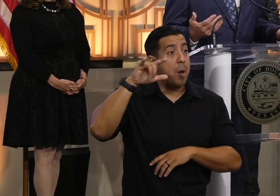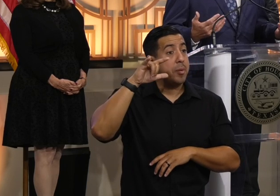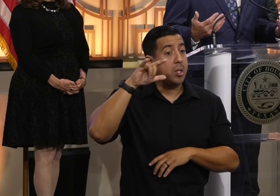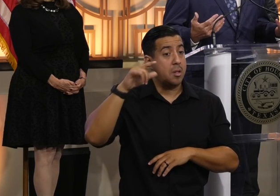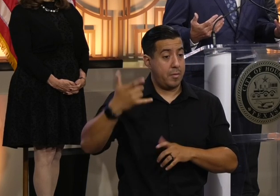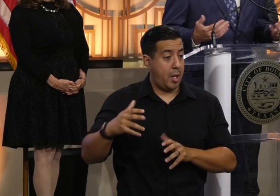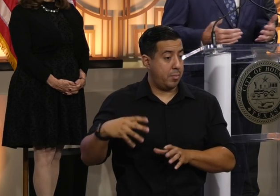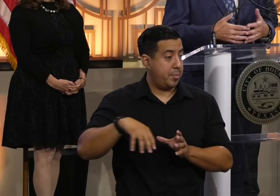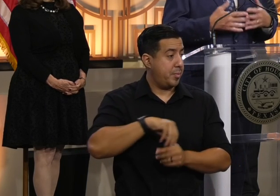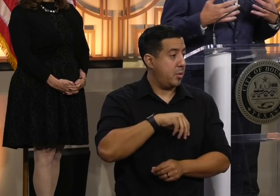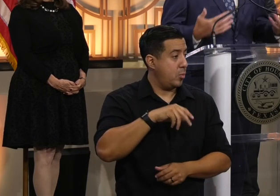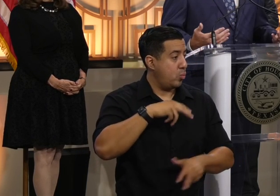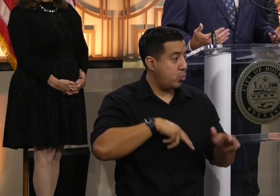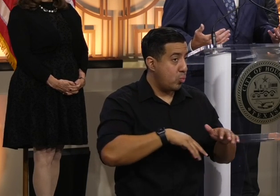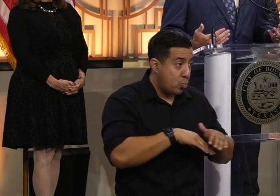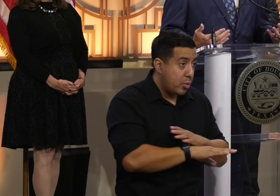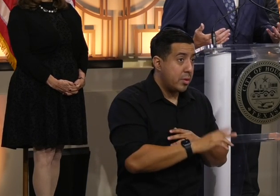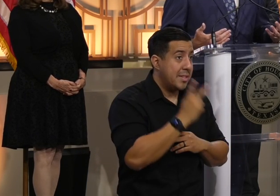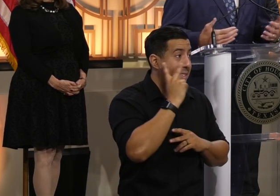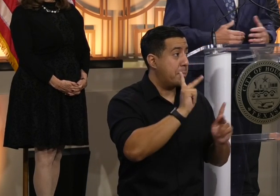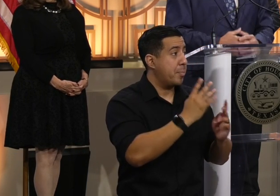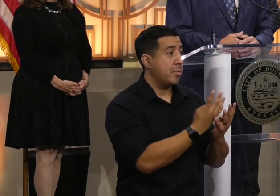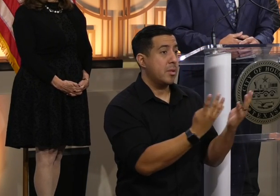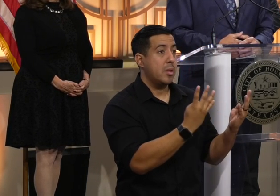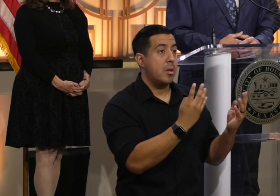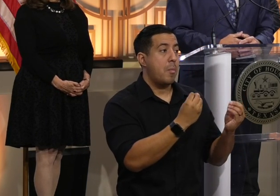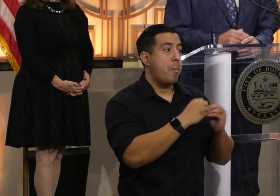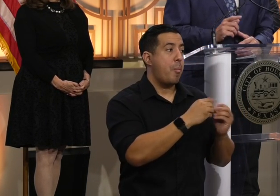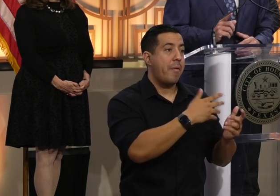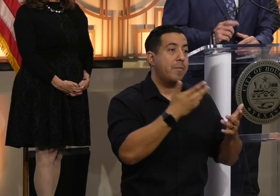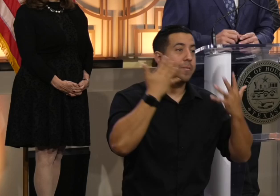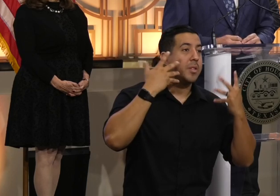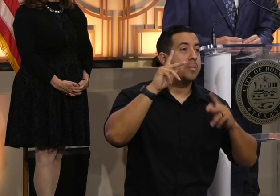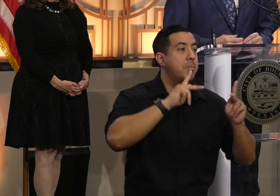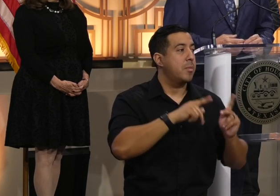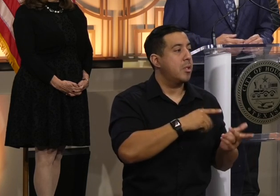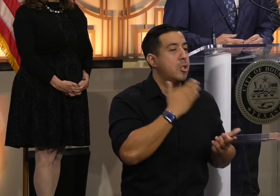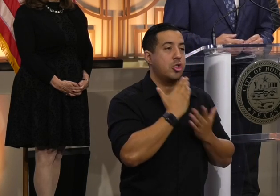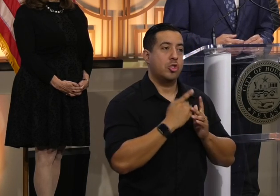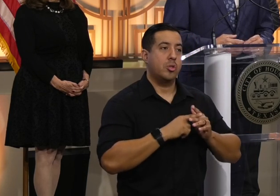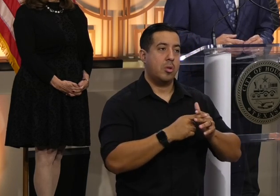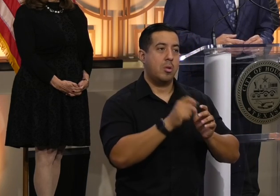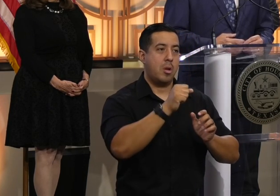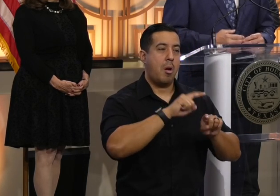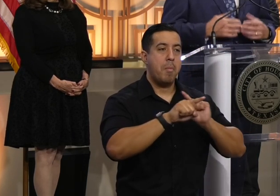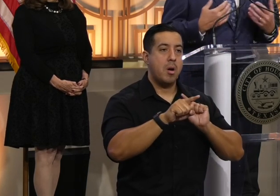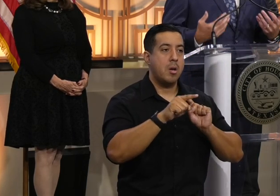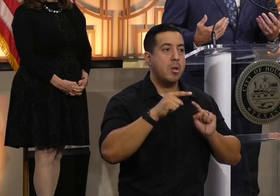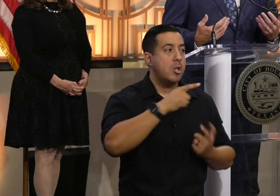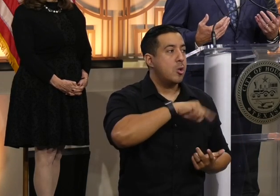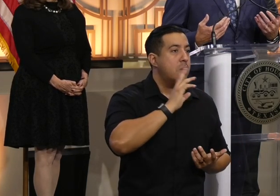into the airport and see welcoming people, that's a start. But the bigger piece for this is going to be they're going to see